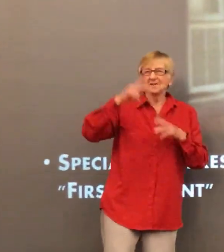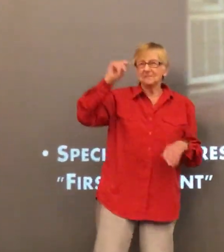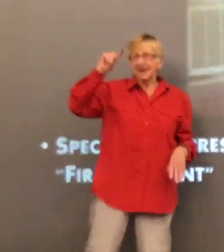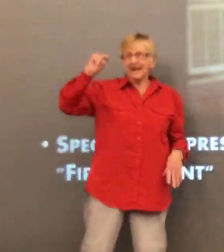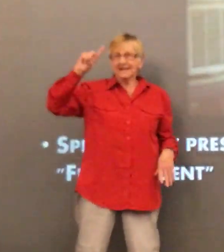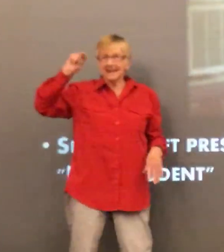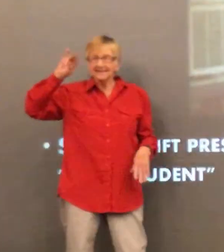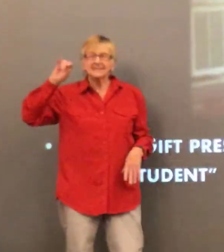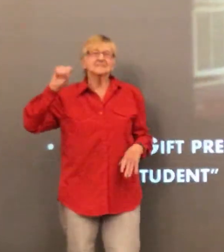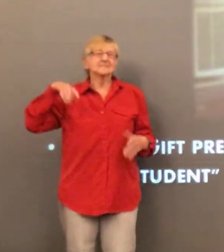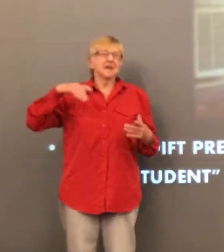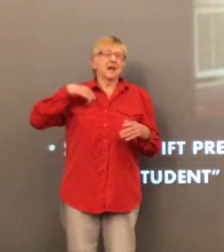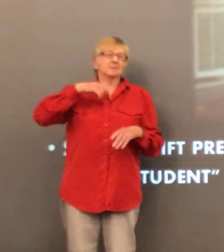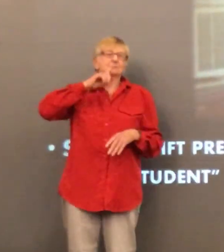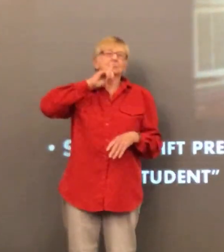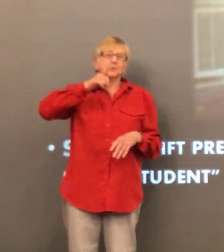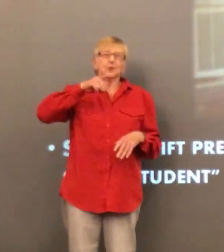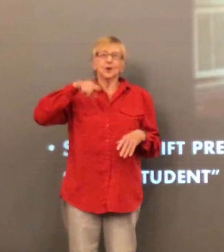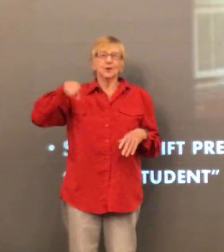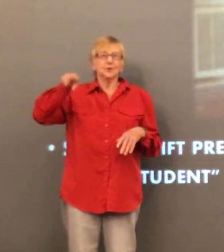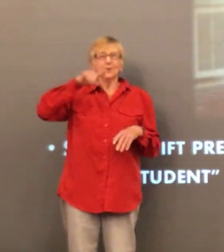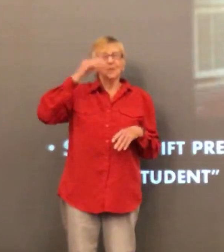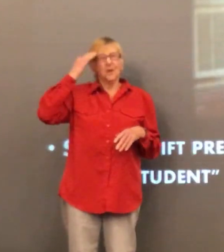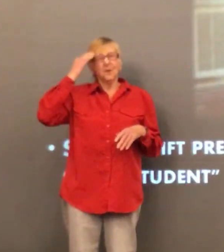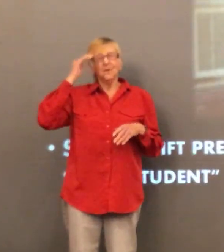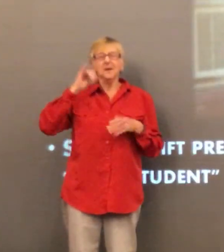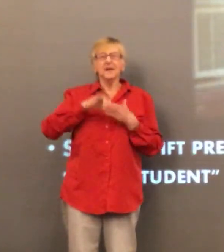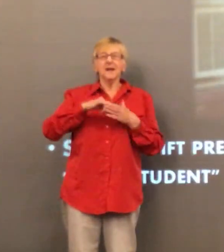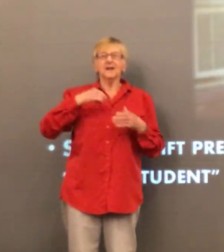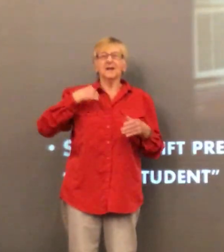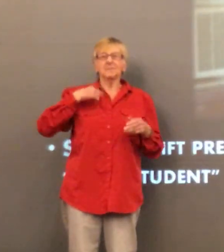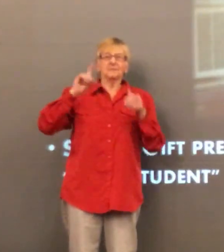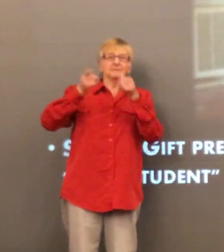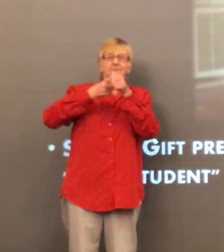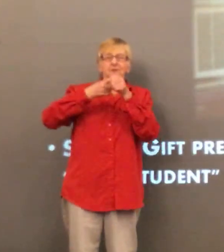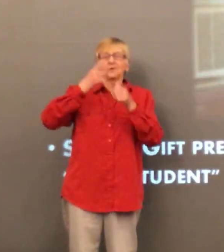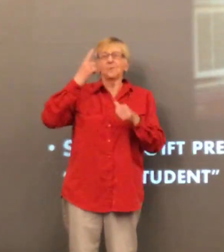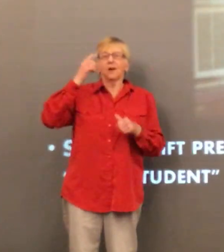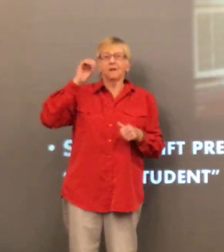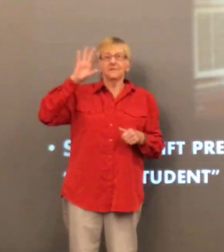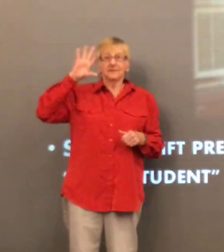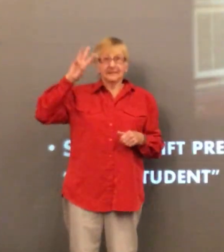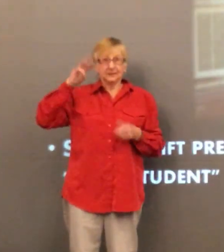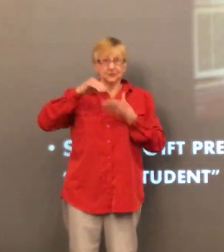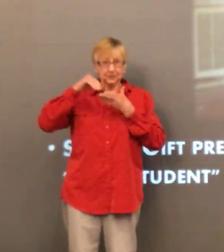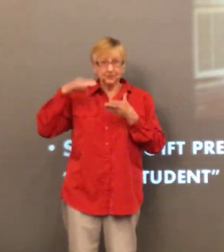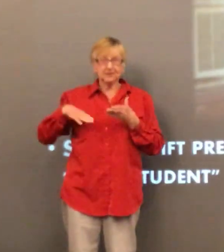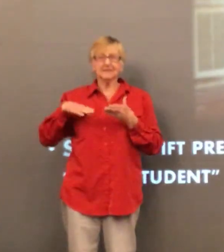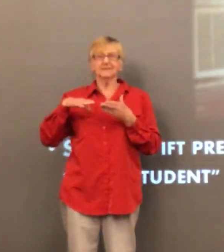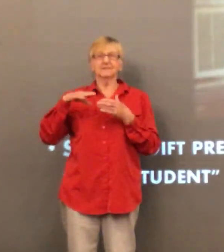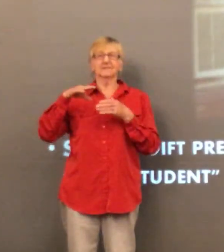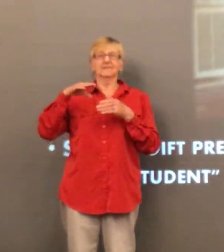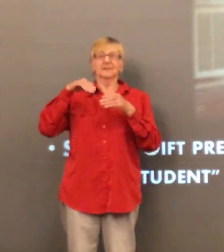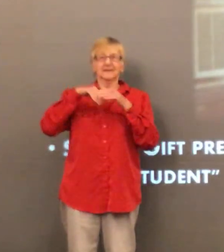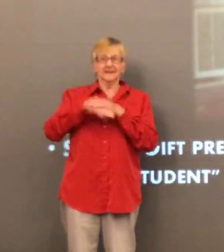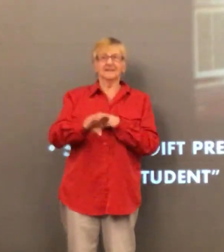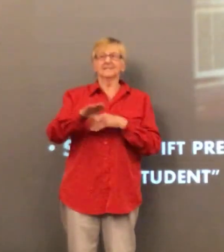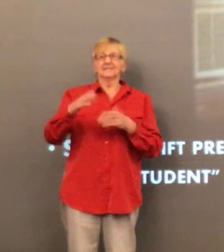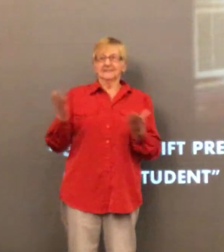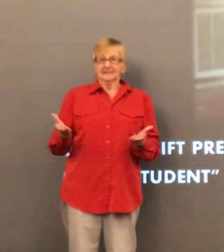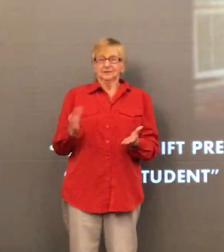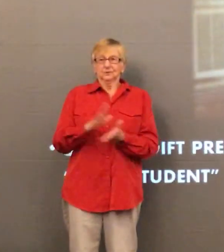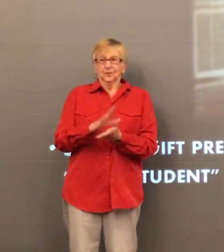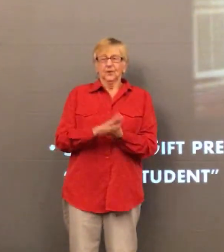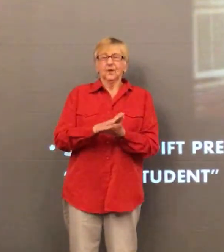a gift by and one of name is pat davis i'm sure many of you know that i was one of the first 56 students